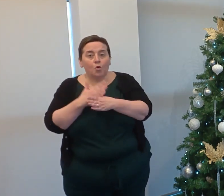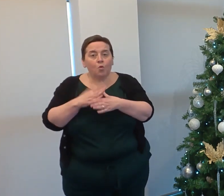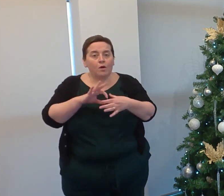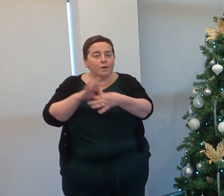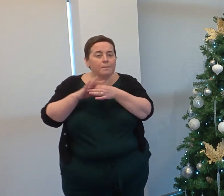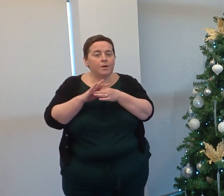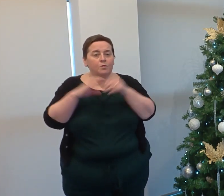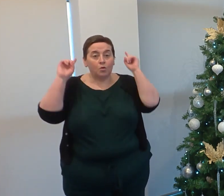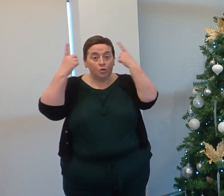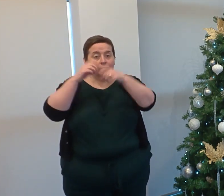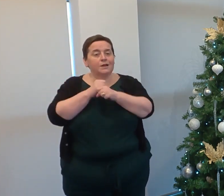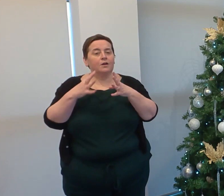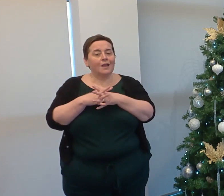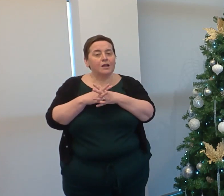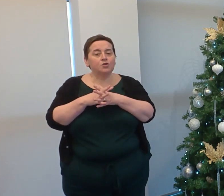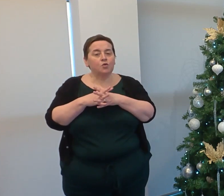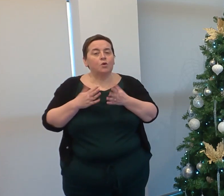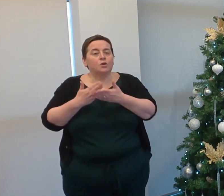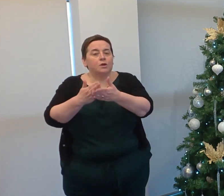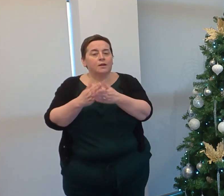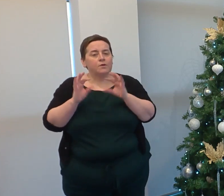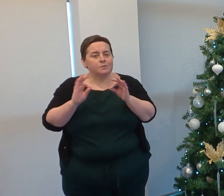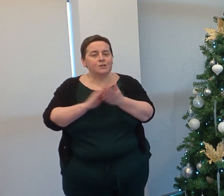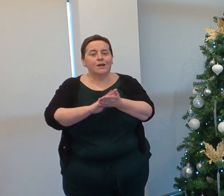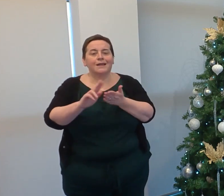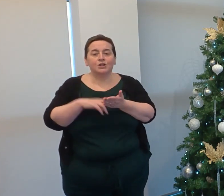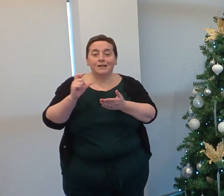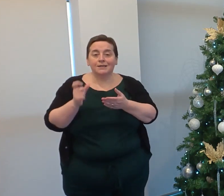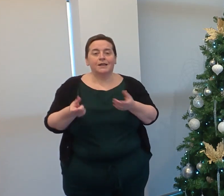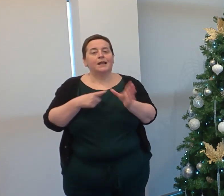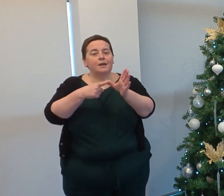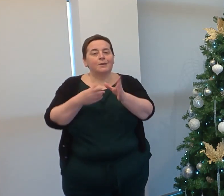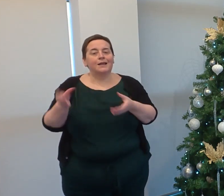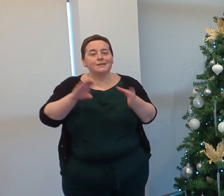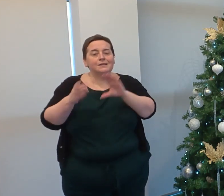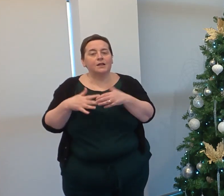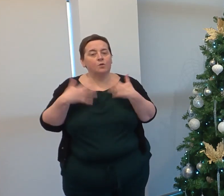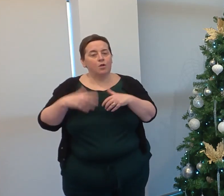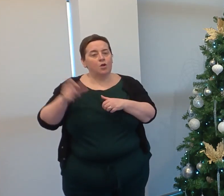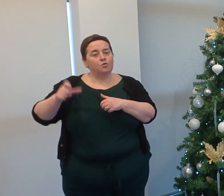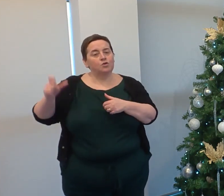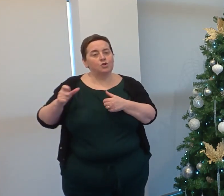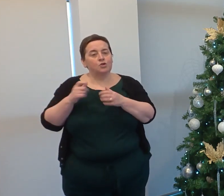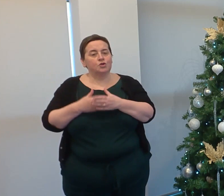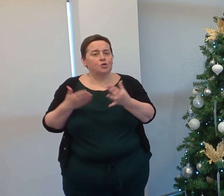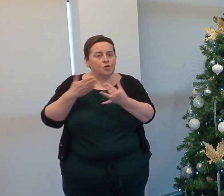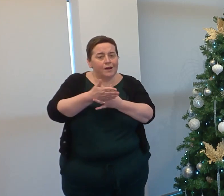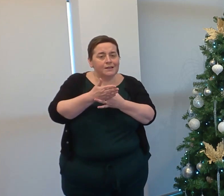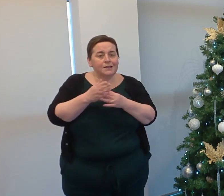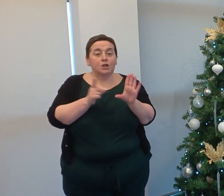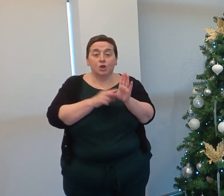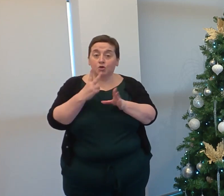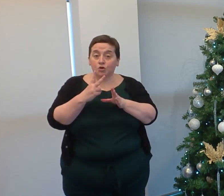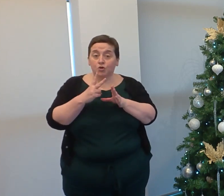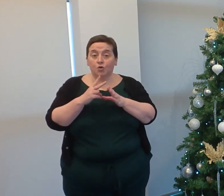partnership with the University of Glasgow to deliver a bespoke HNC applied science that will allow students to articulate directly into